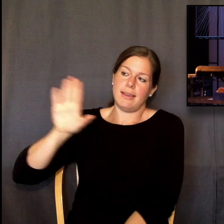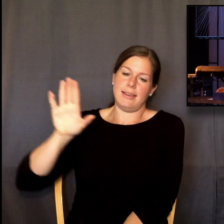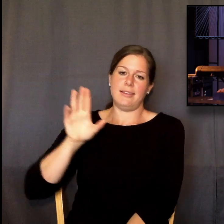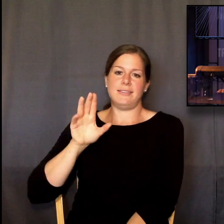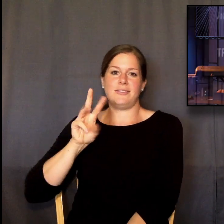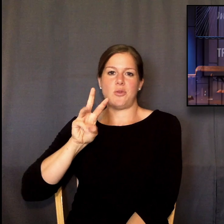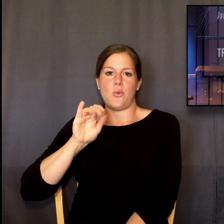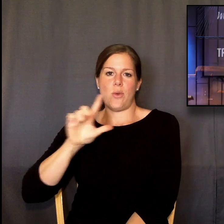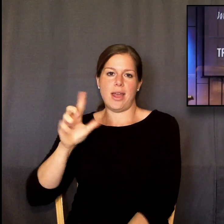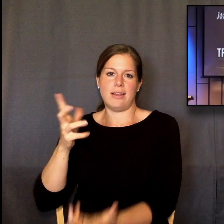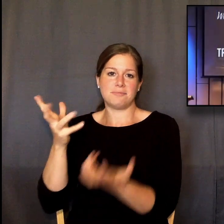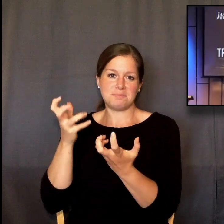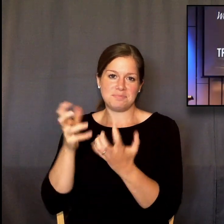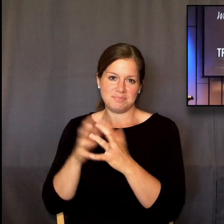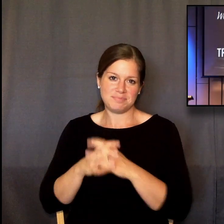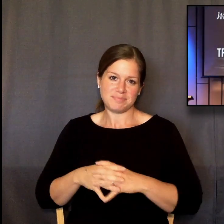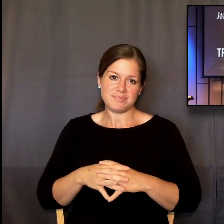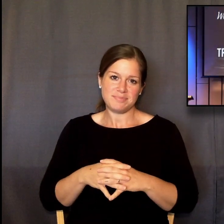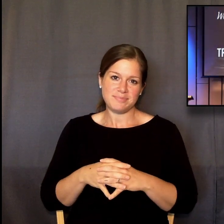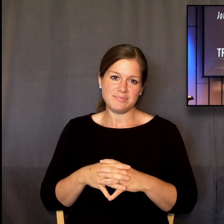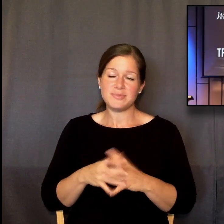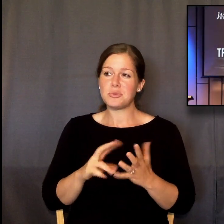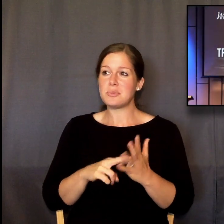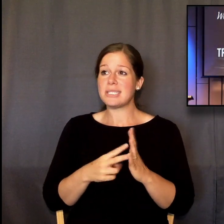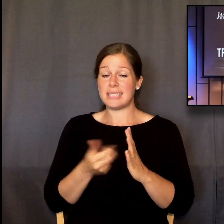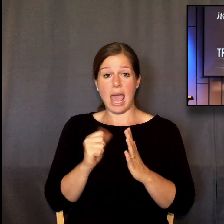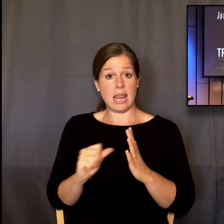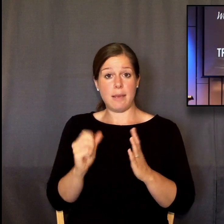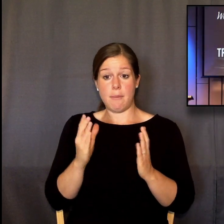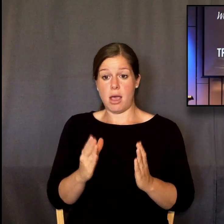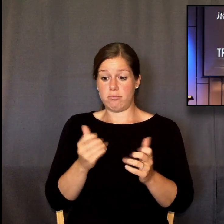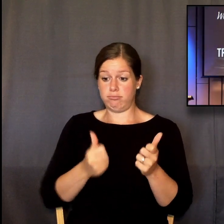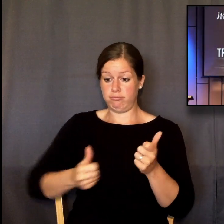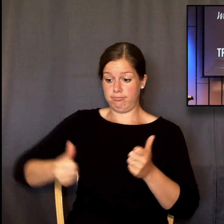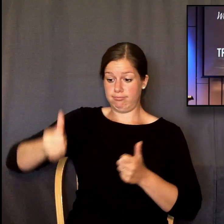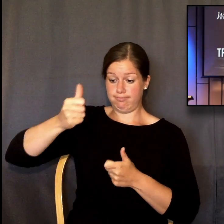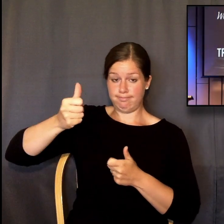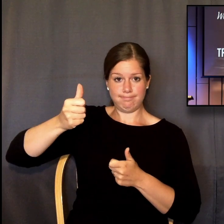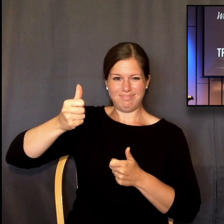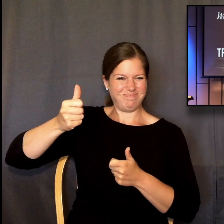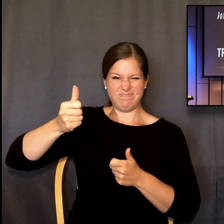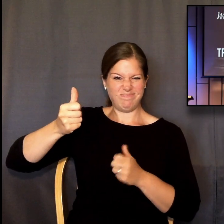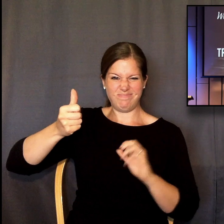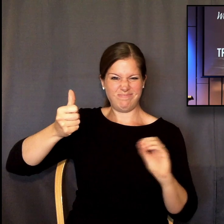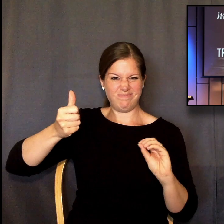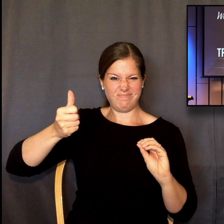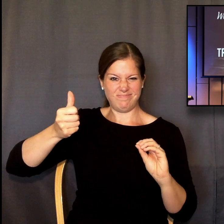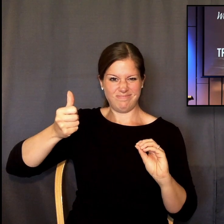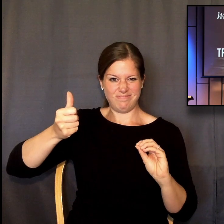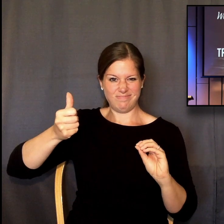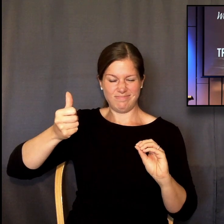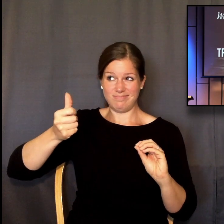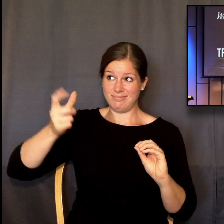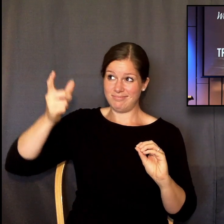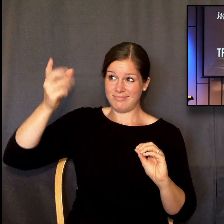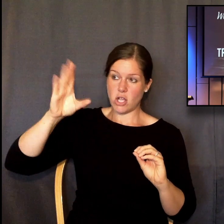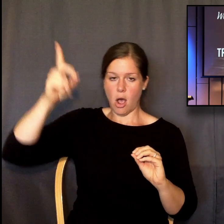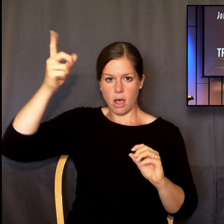will. In other words, there is no one above God. God is not a servant to anyone, running around the universe,